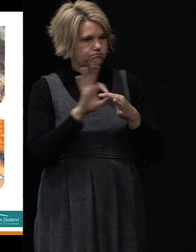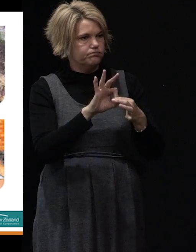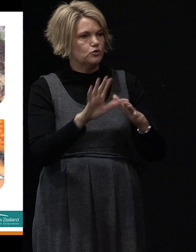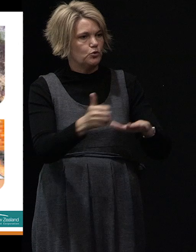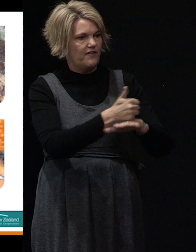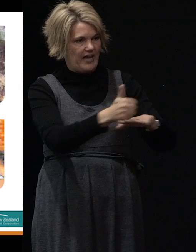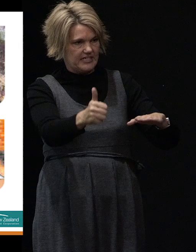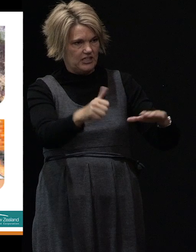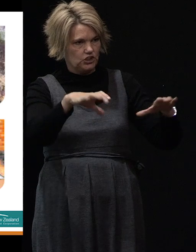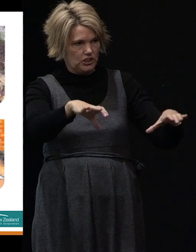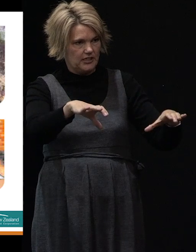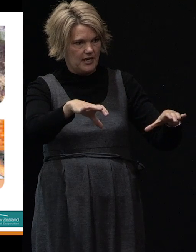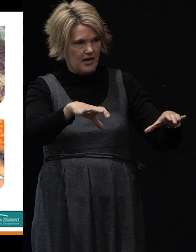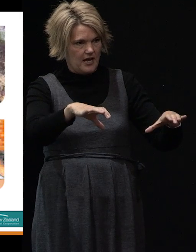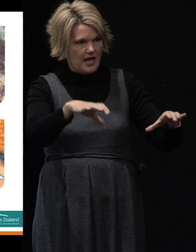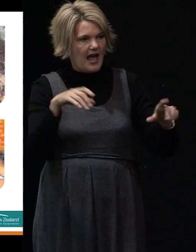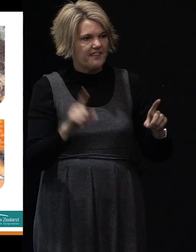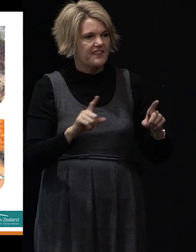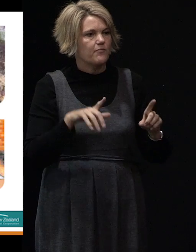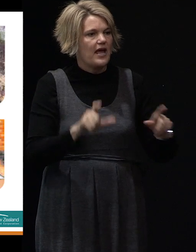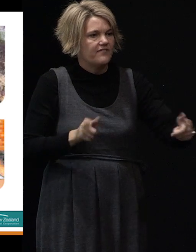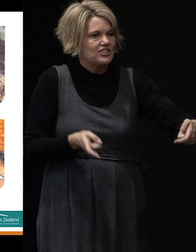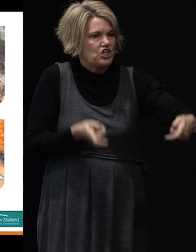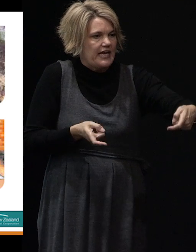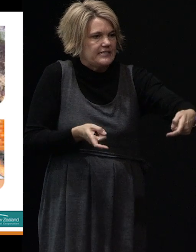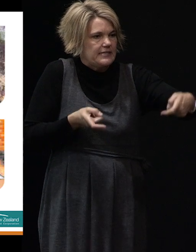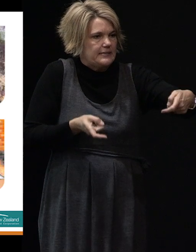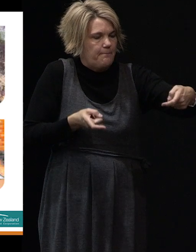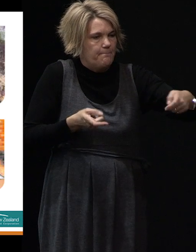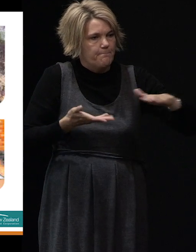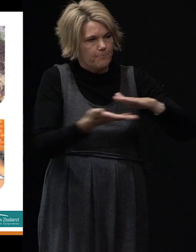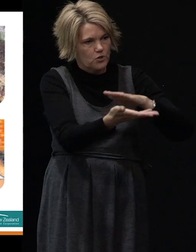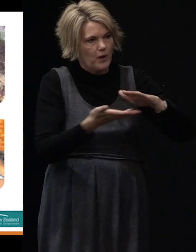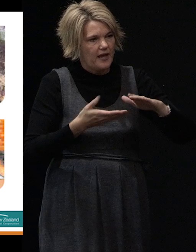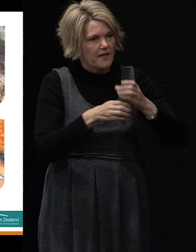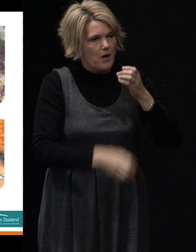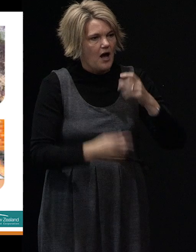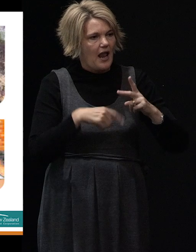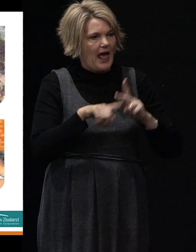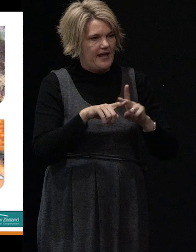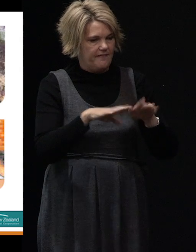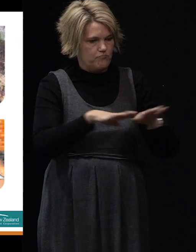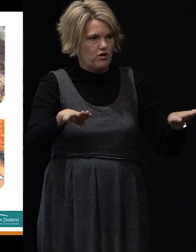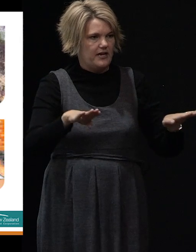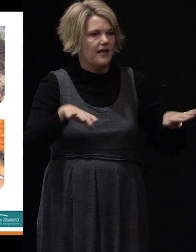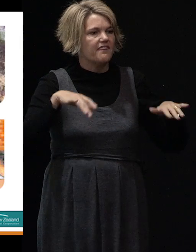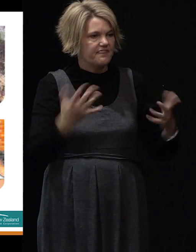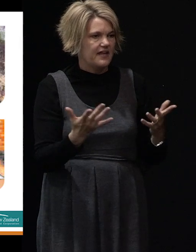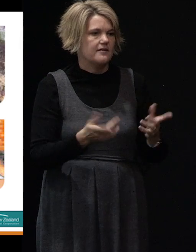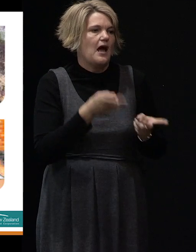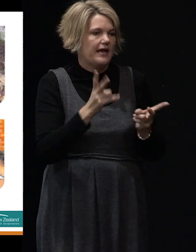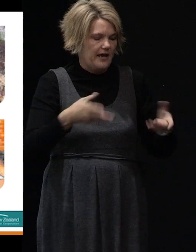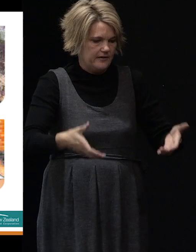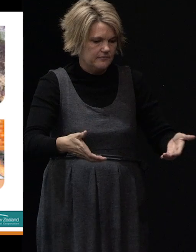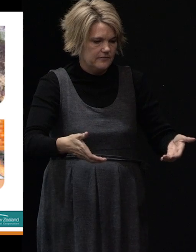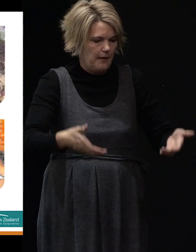and then a jacking system is put between the pile and the bracket and once again the foundations are lifted.